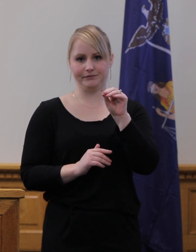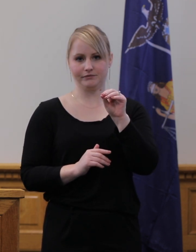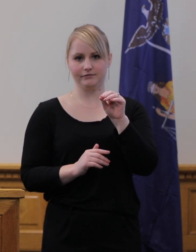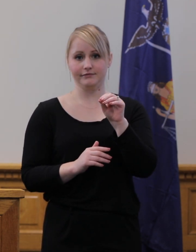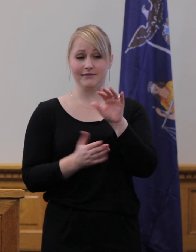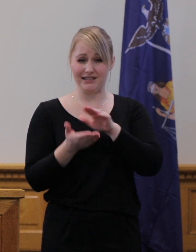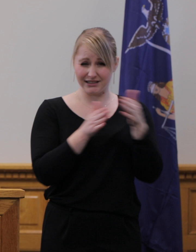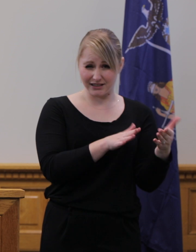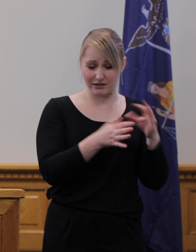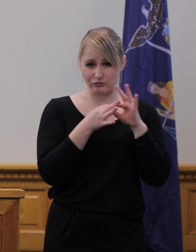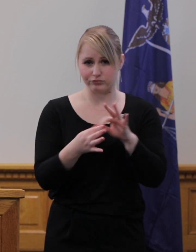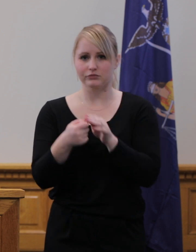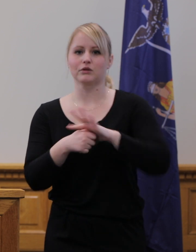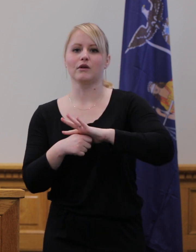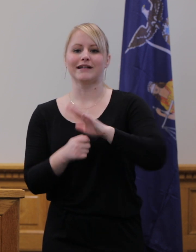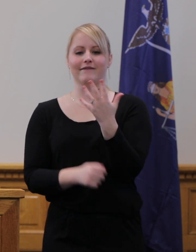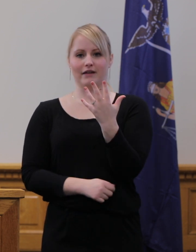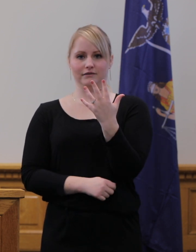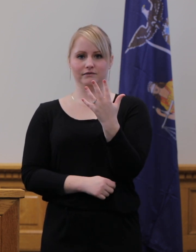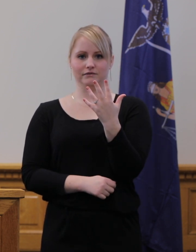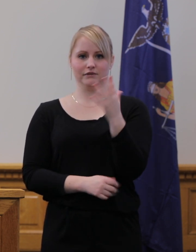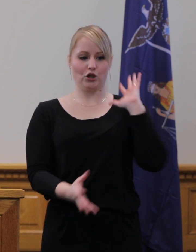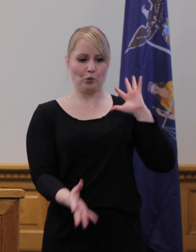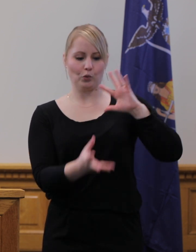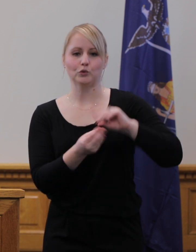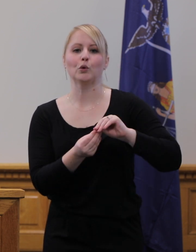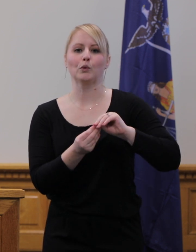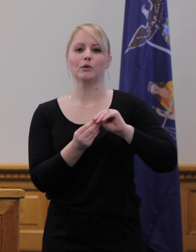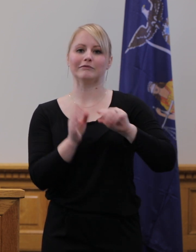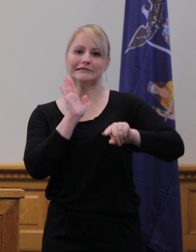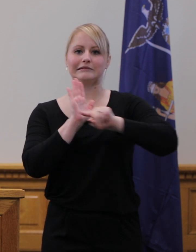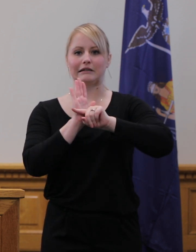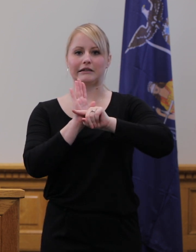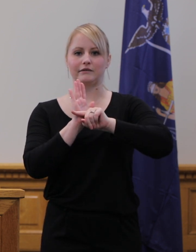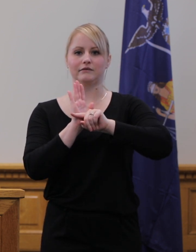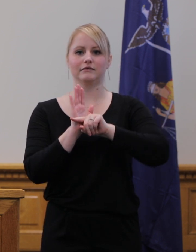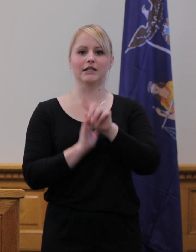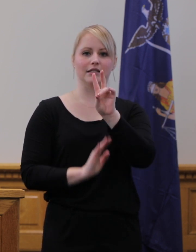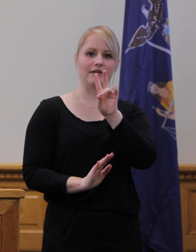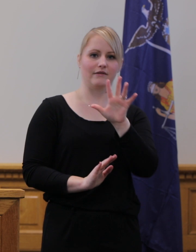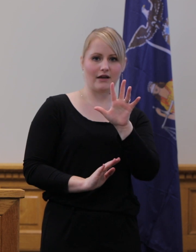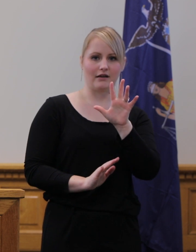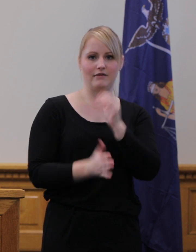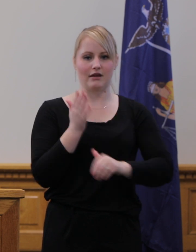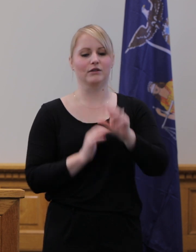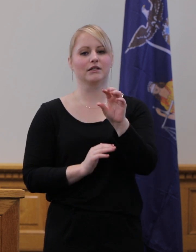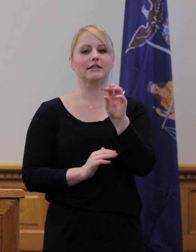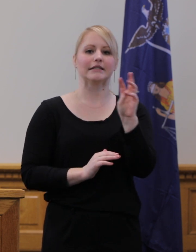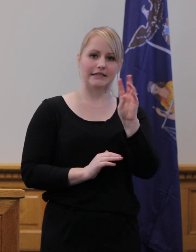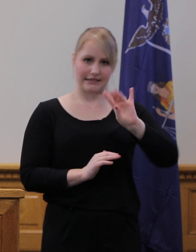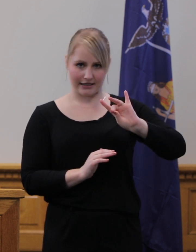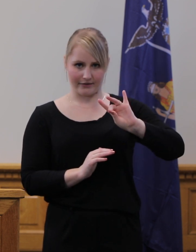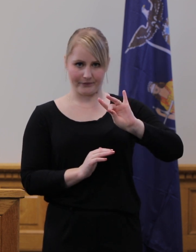are five, the total negative results is 75,068, the total